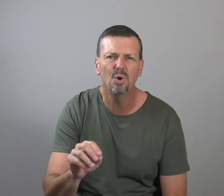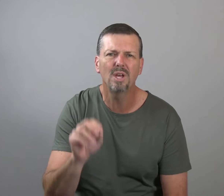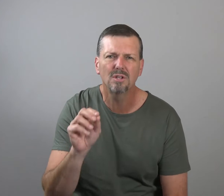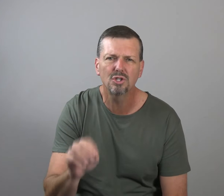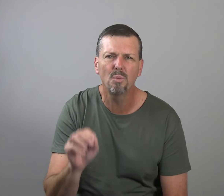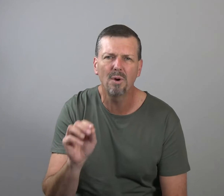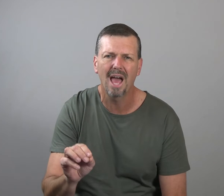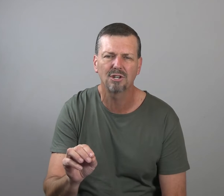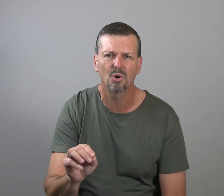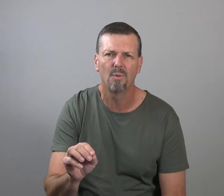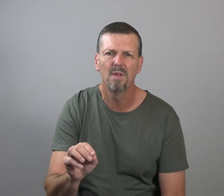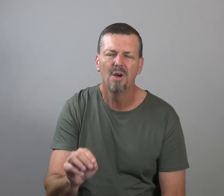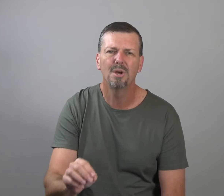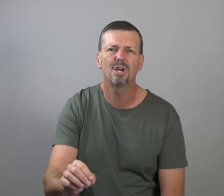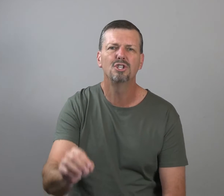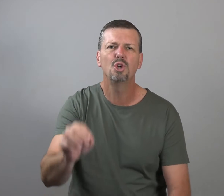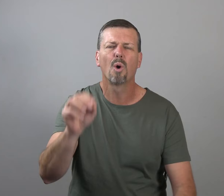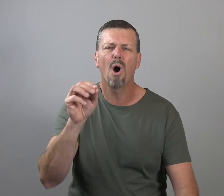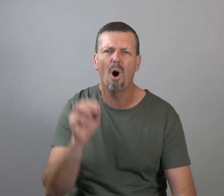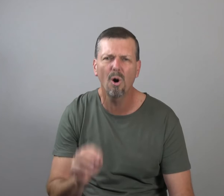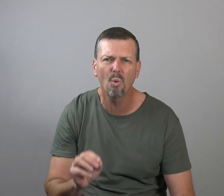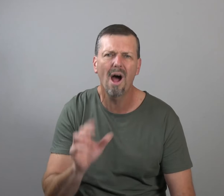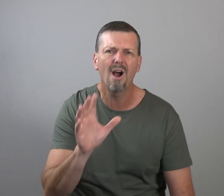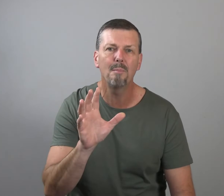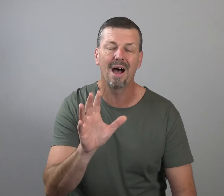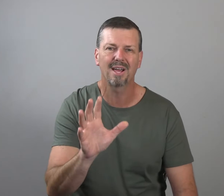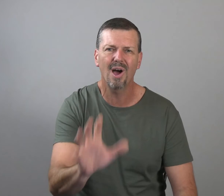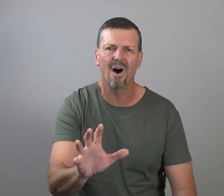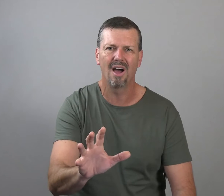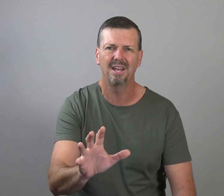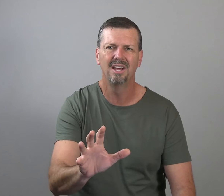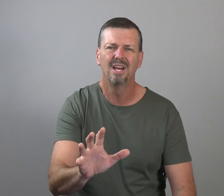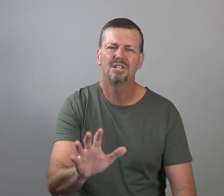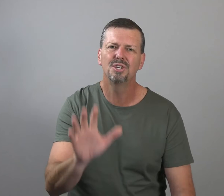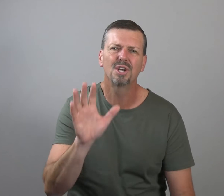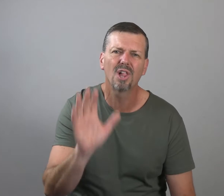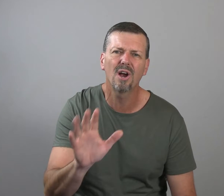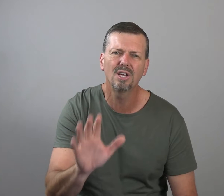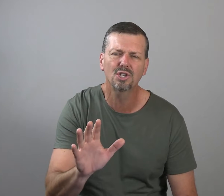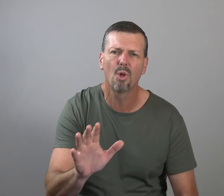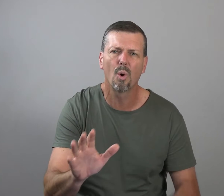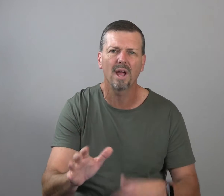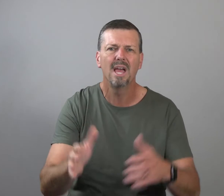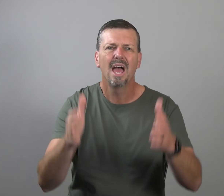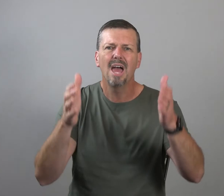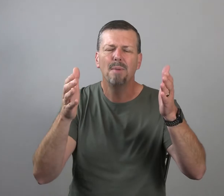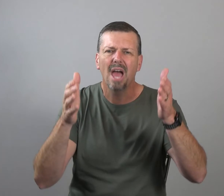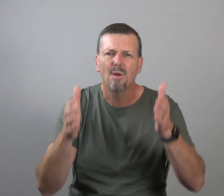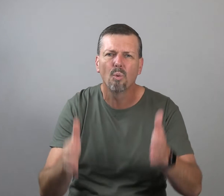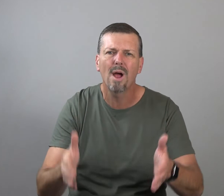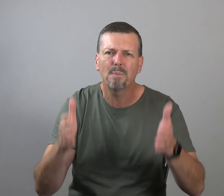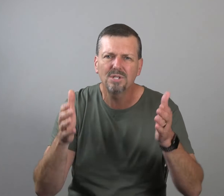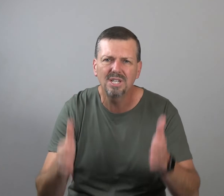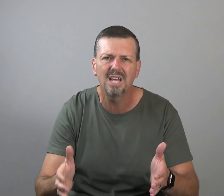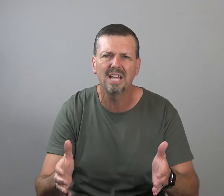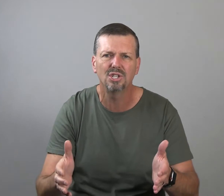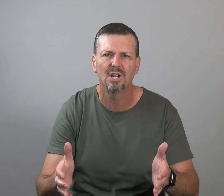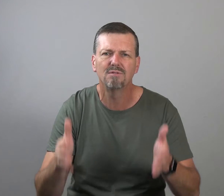doing the supernatural because you were hardwired by God to declare his glory and be a representation of